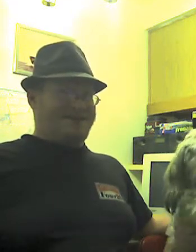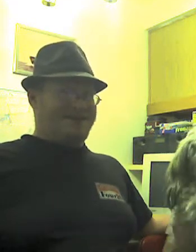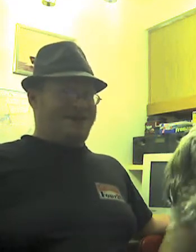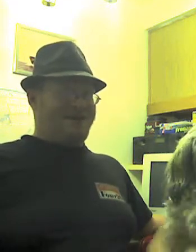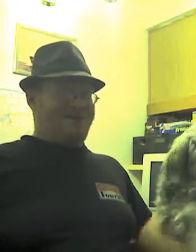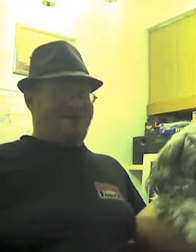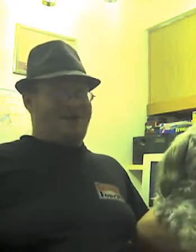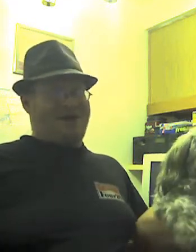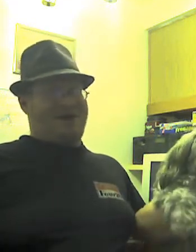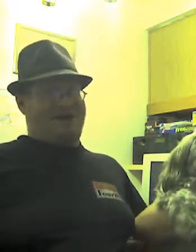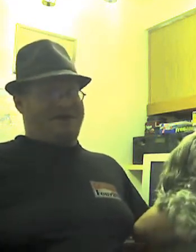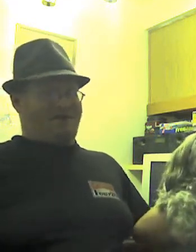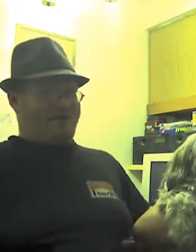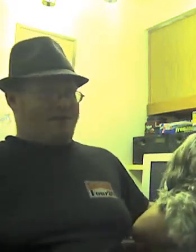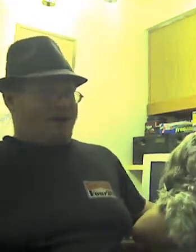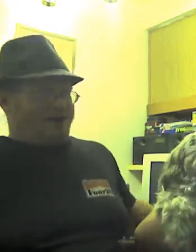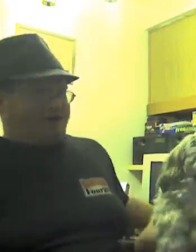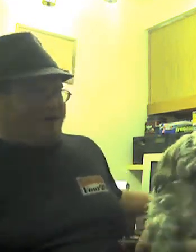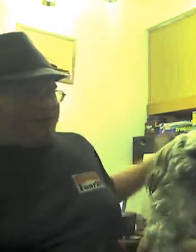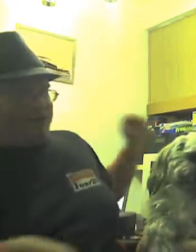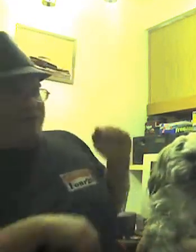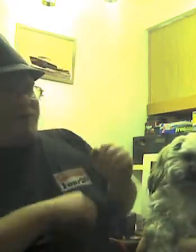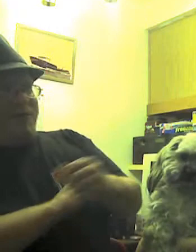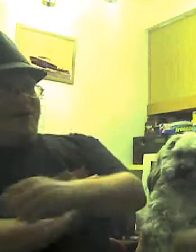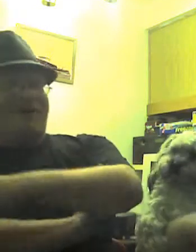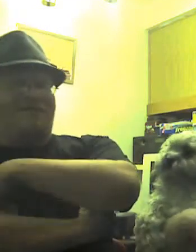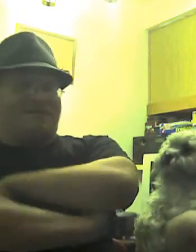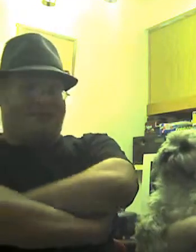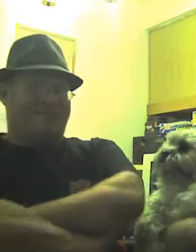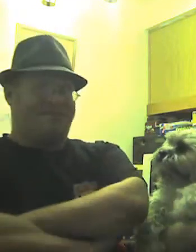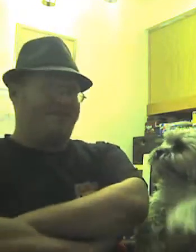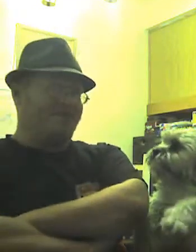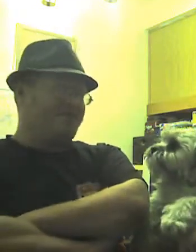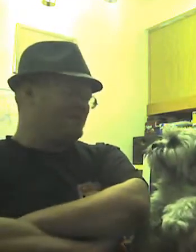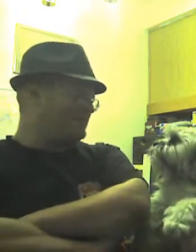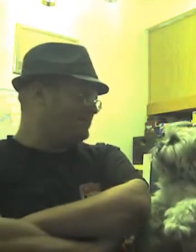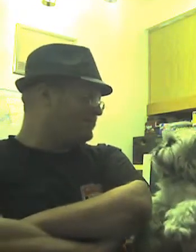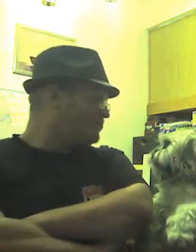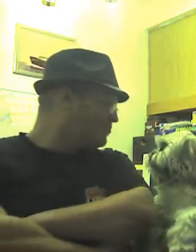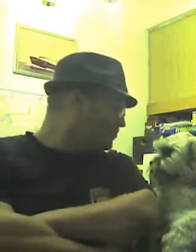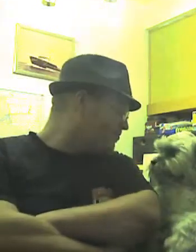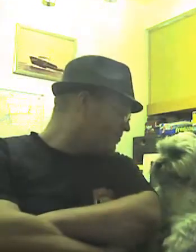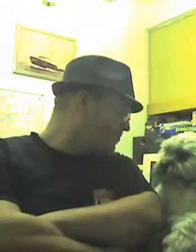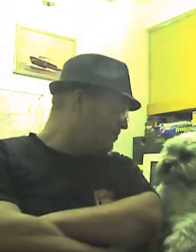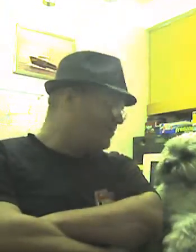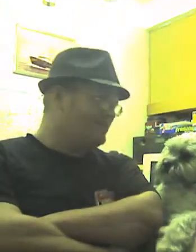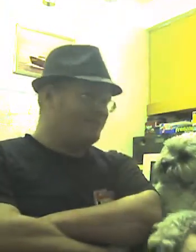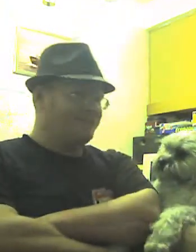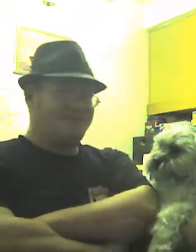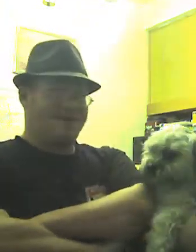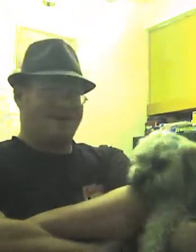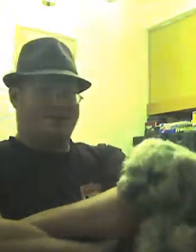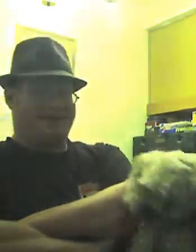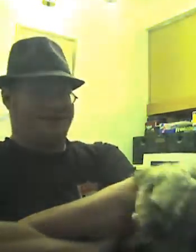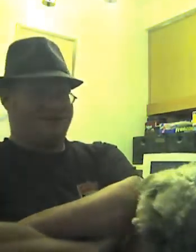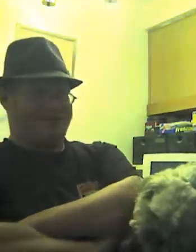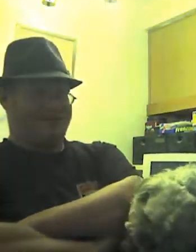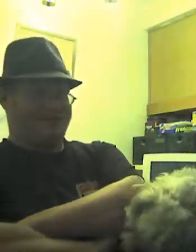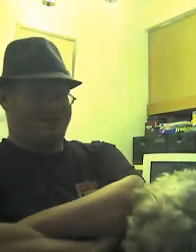So, we got pizza for tomorrow, so we're looking forward to having the pizza, too. one week from tomorrow is the Super Bowl. Again, it's going to be renamed